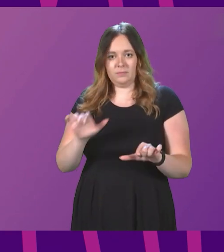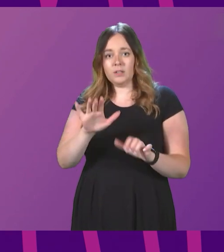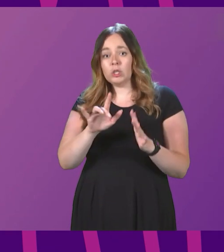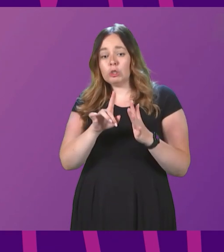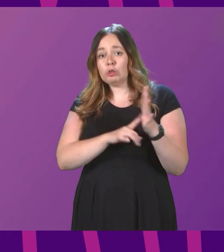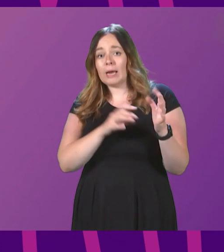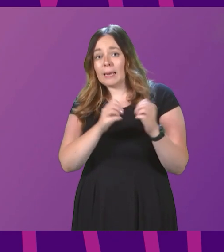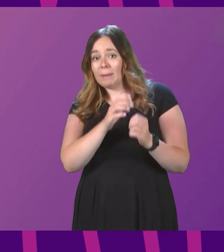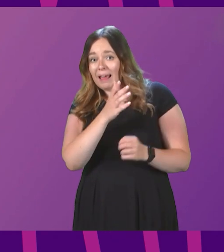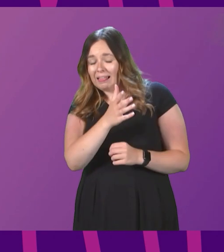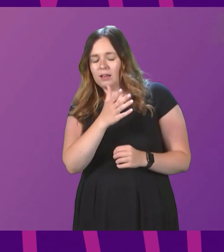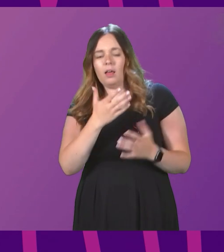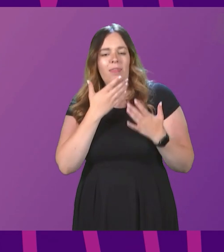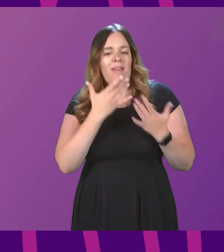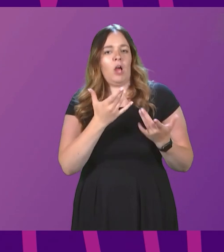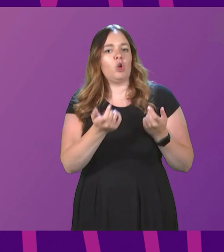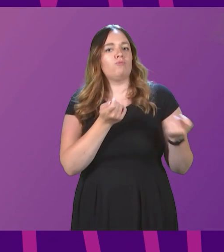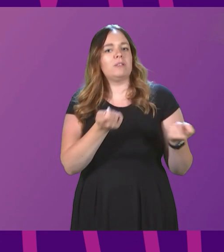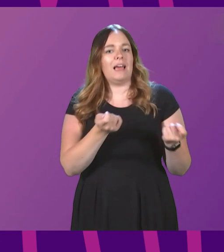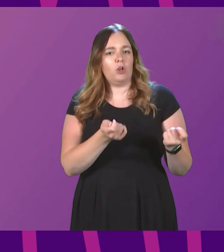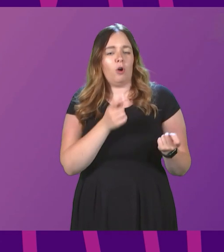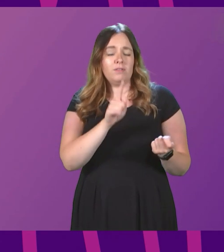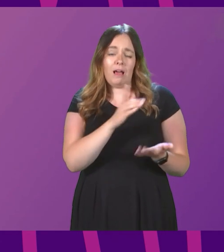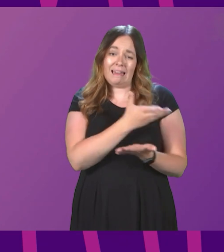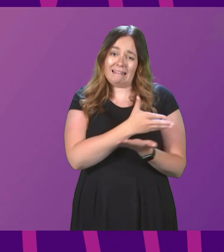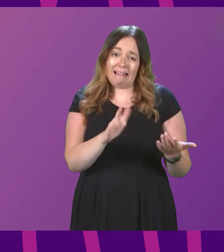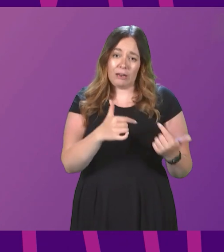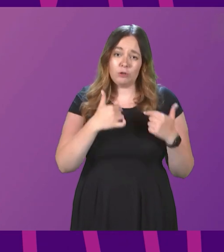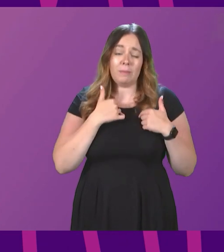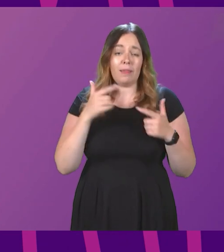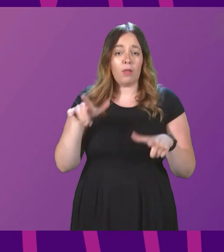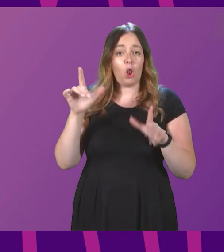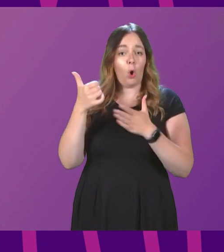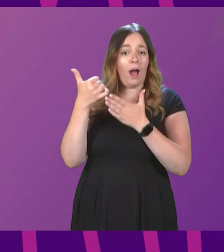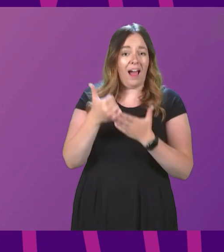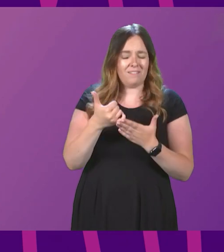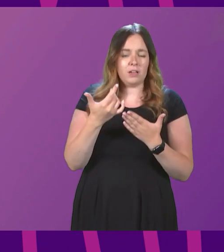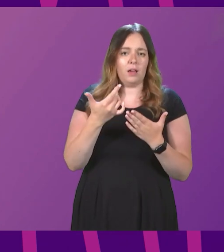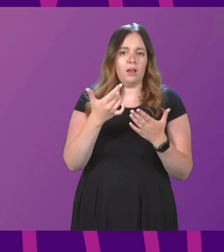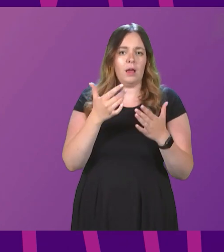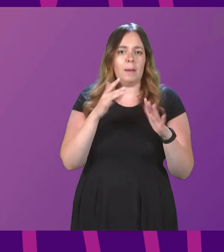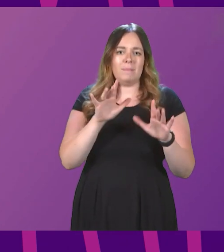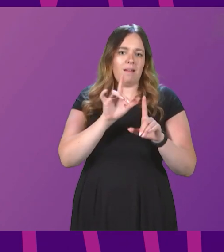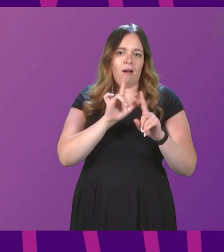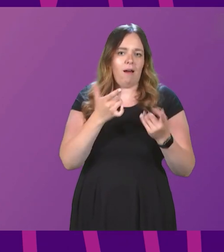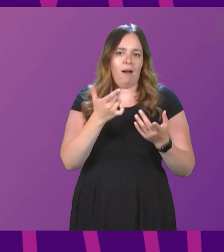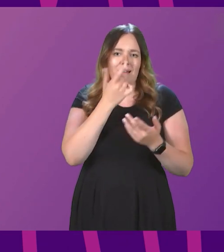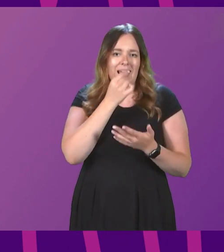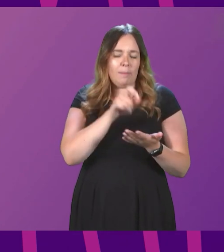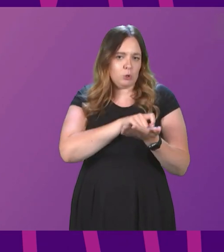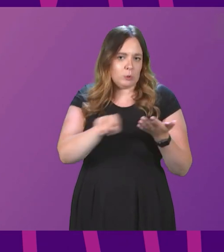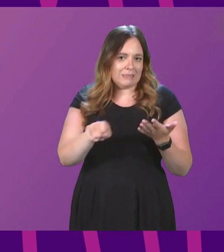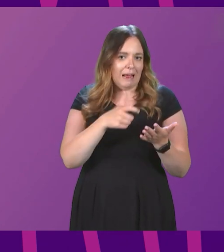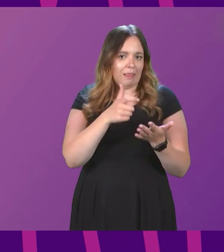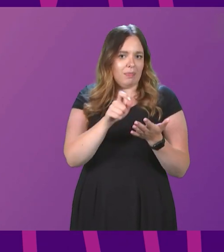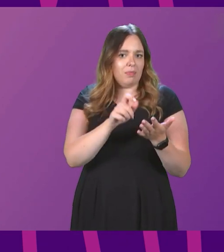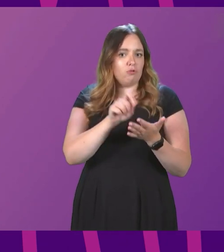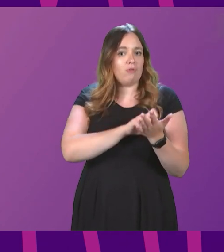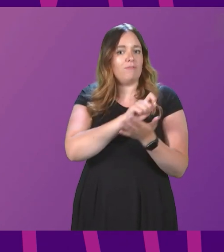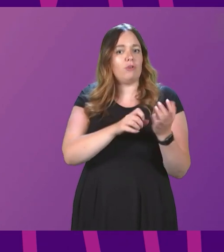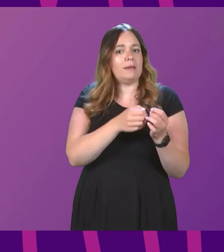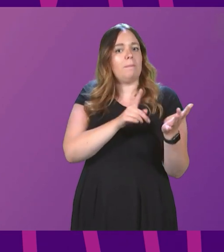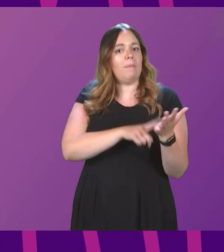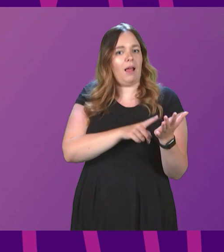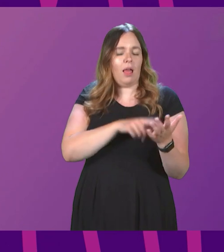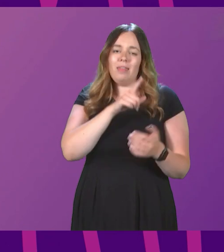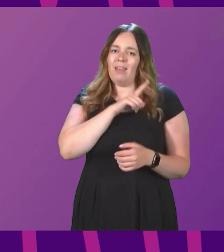Bailey. Jackie you, Presiding Officer. It is clear to me that the Lord Advocate has been unable to sign the referendum bill, which is why it hasn't been